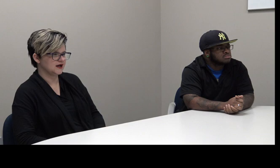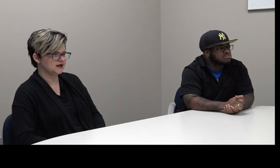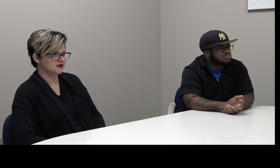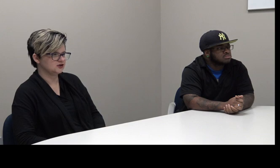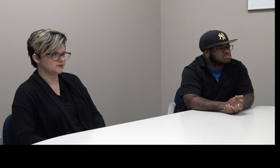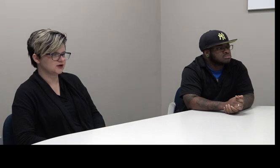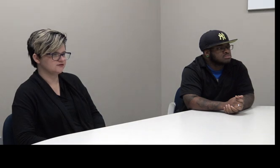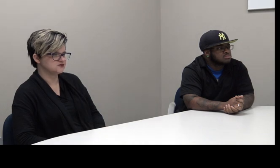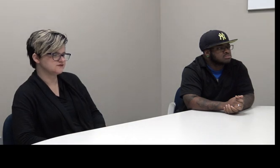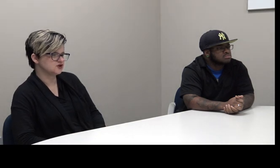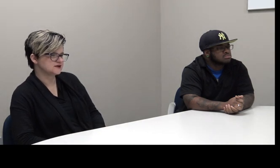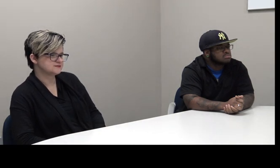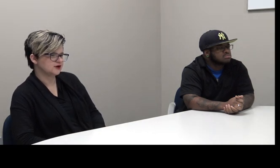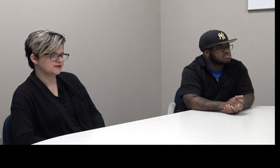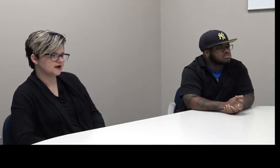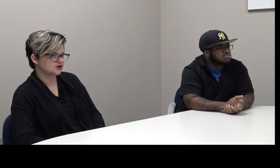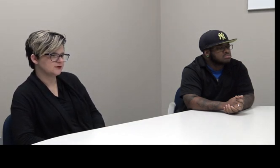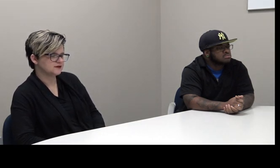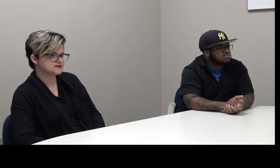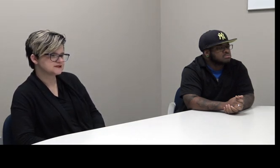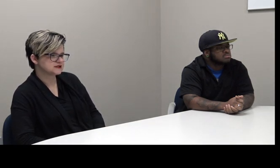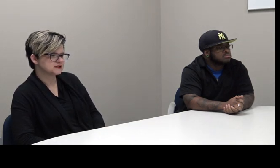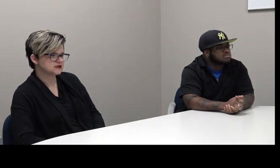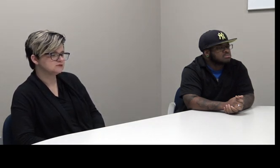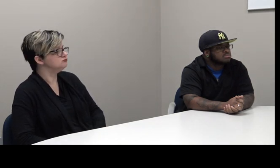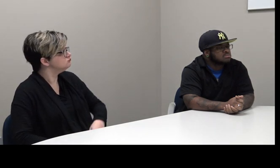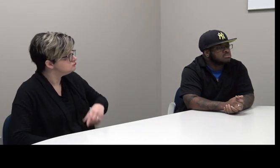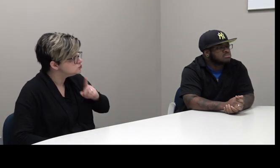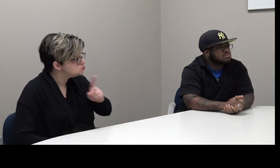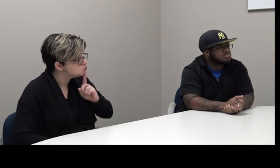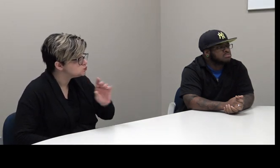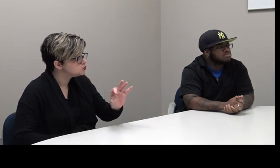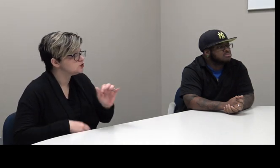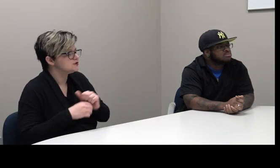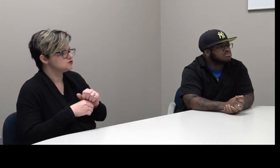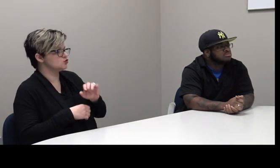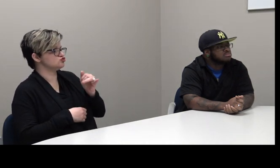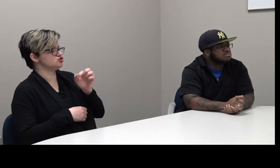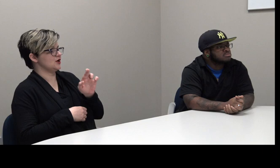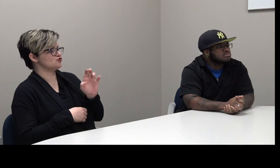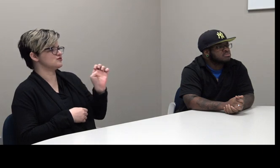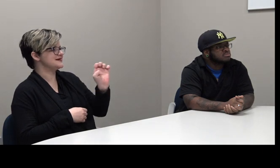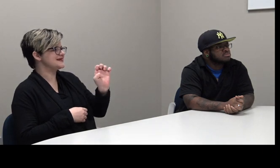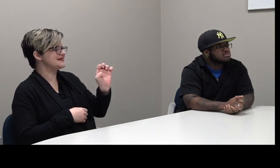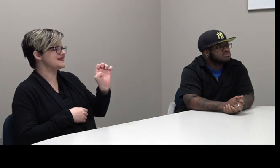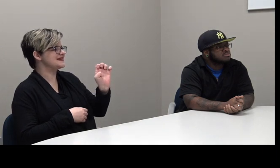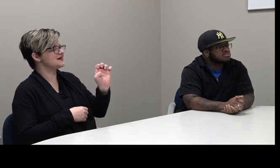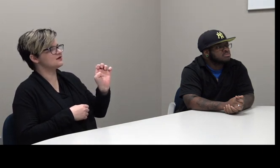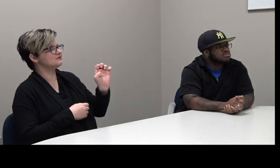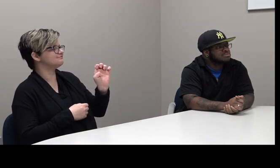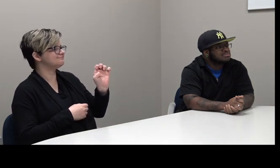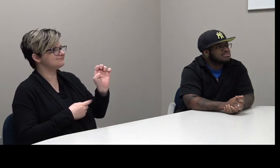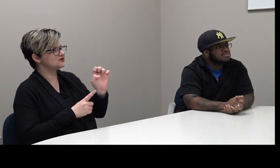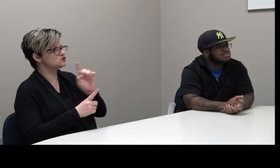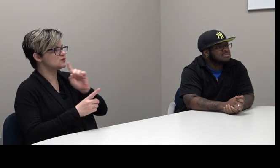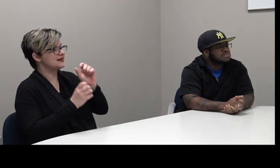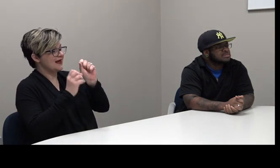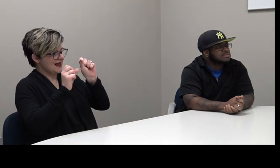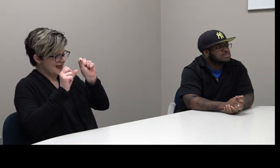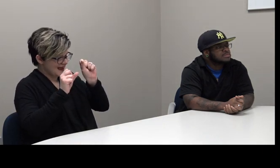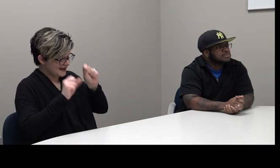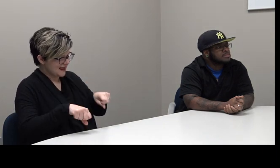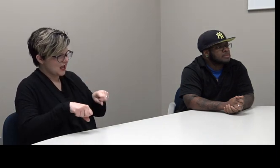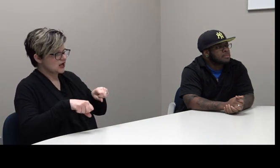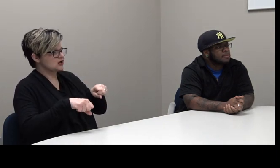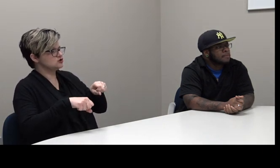I'm kind of a little bit confused if you can expand on that a little bit, please. For sure. So Janitor E is more of, can you clean